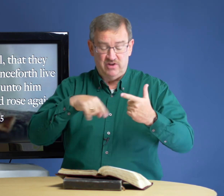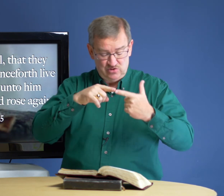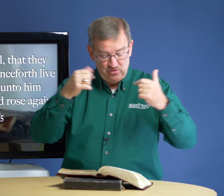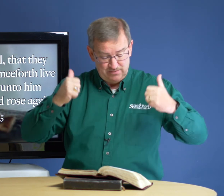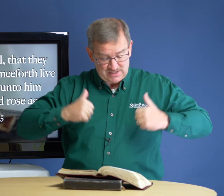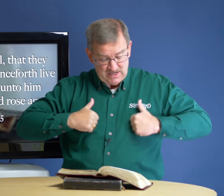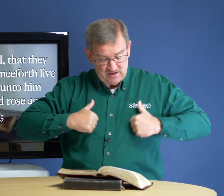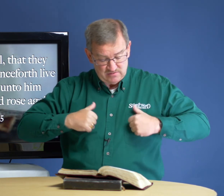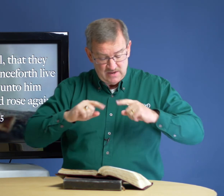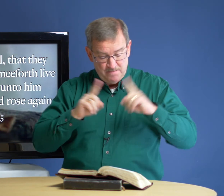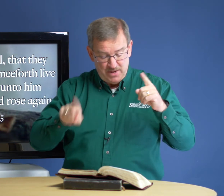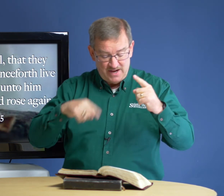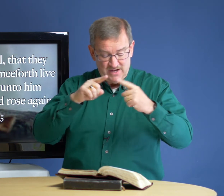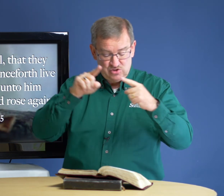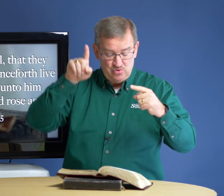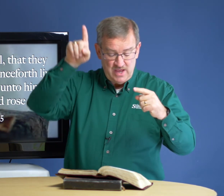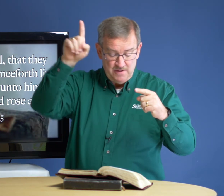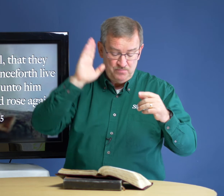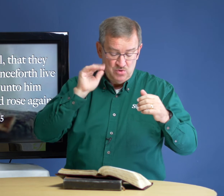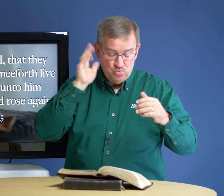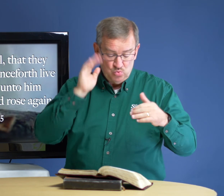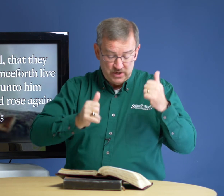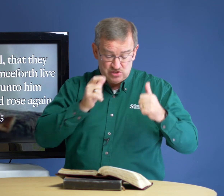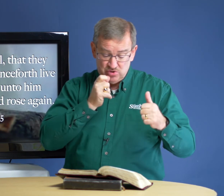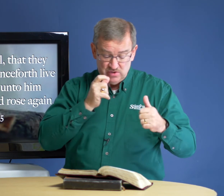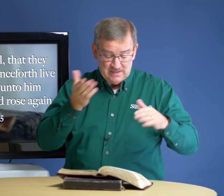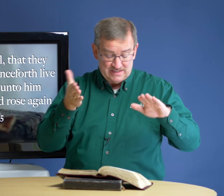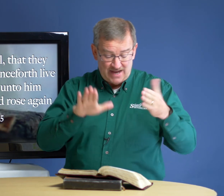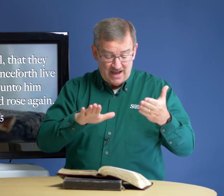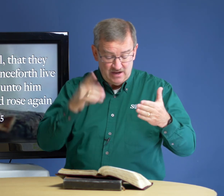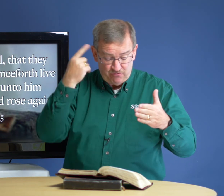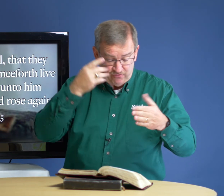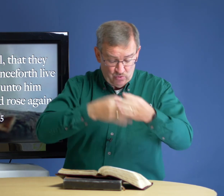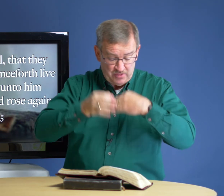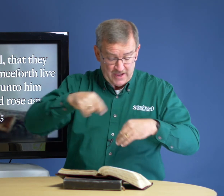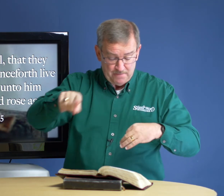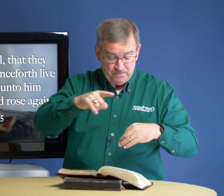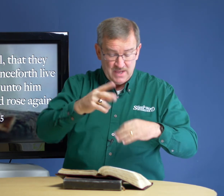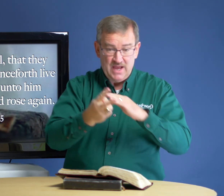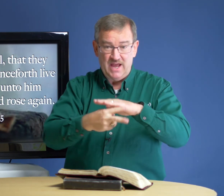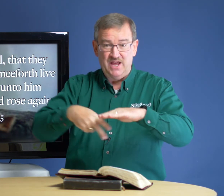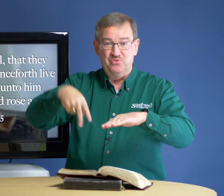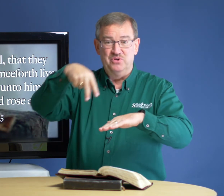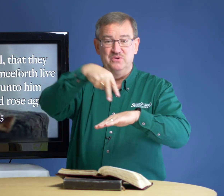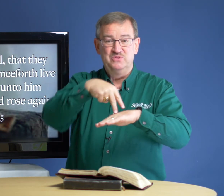unto themselves, but unto him which died for them and rose